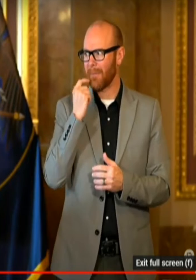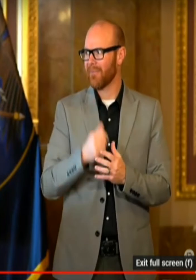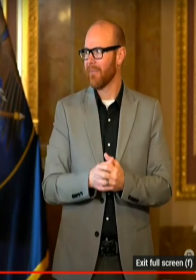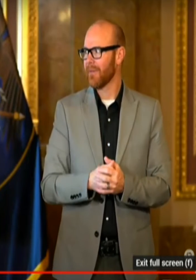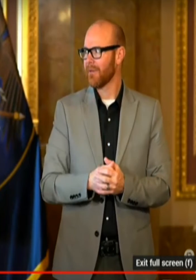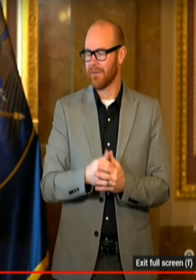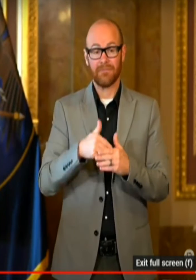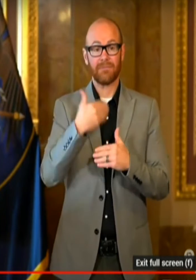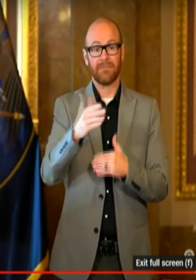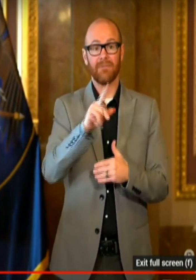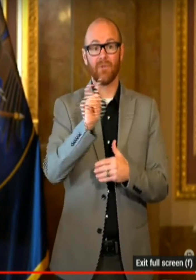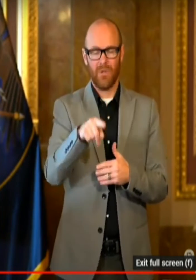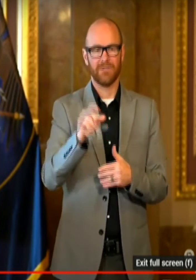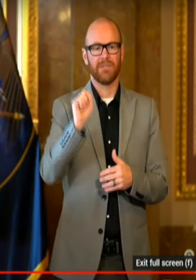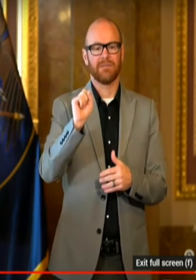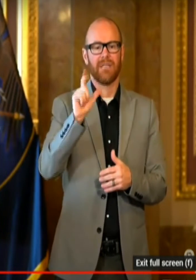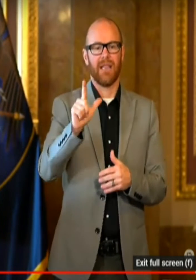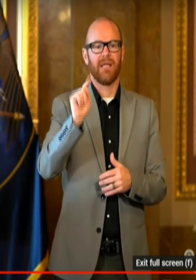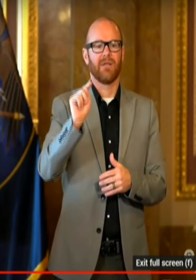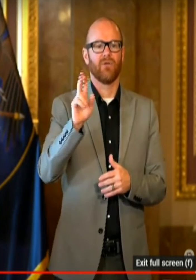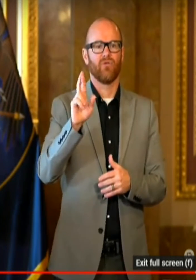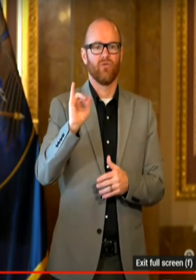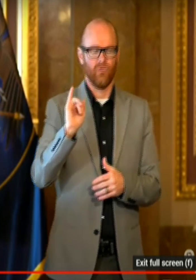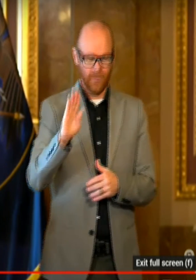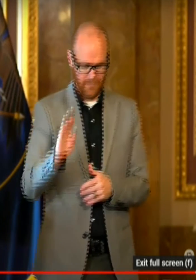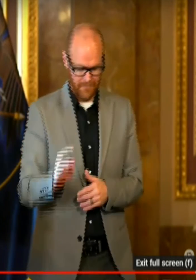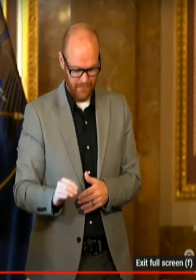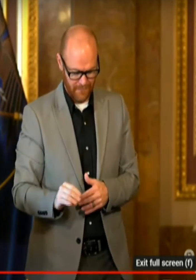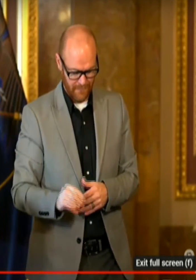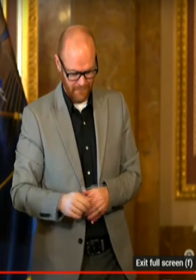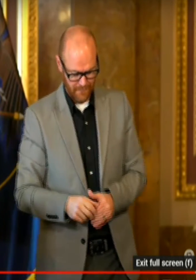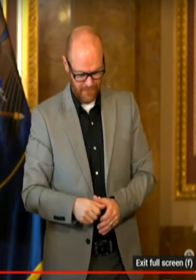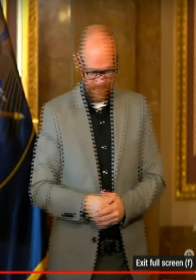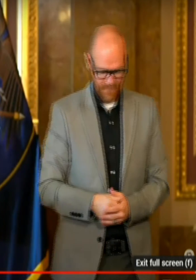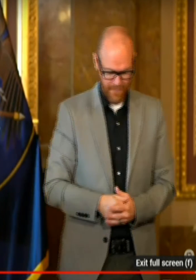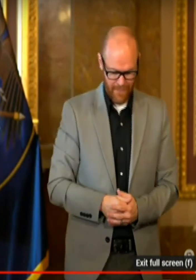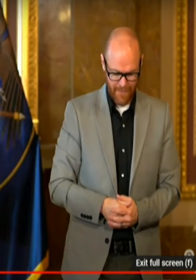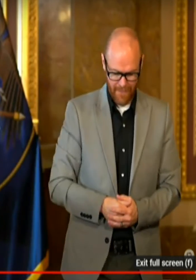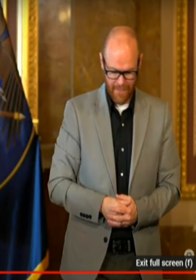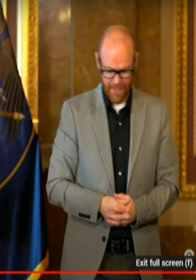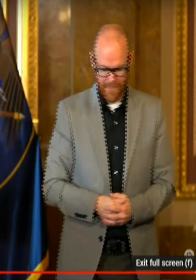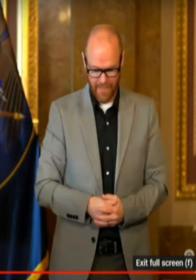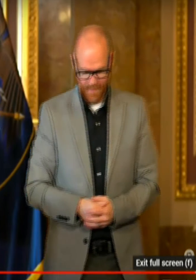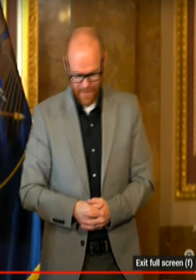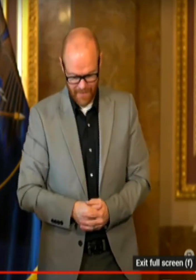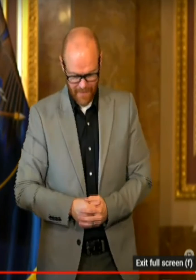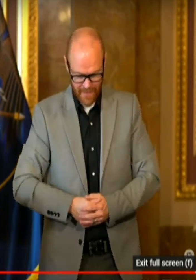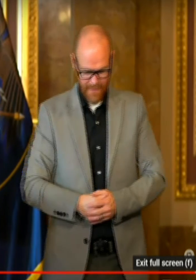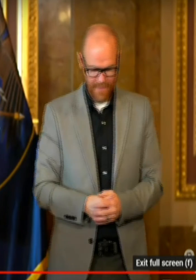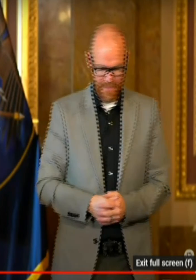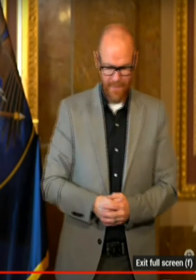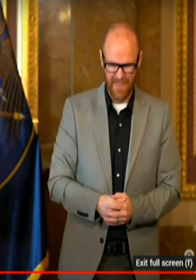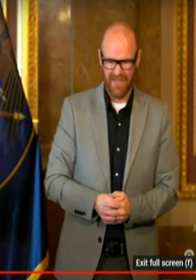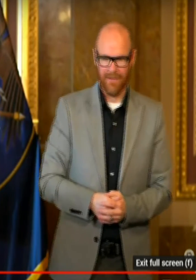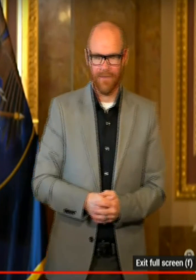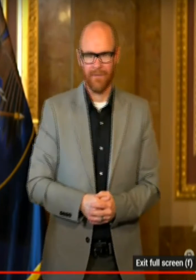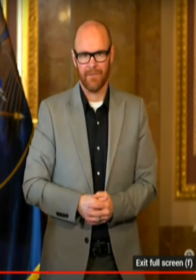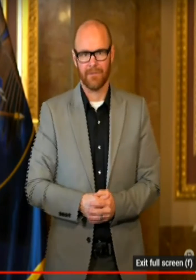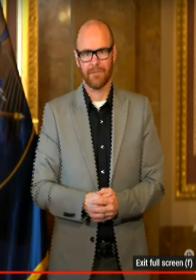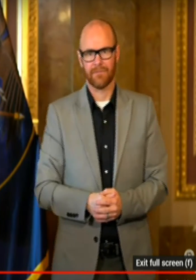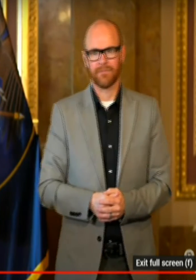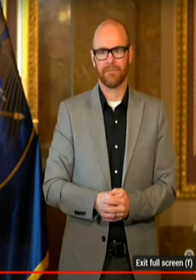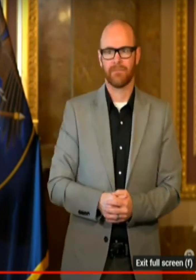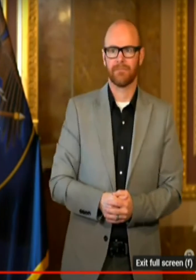I can hear you now. Okay. I'm sorry. Just a second. I was writing my